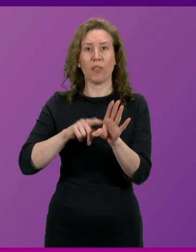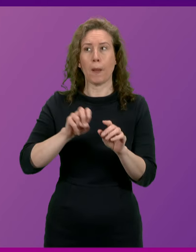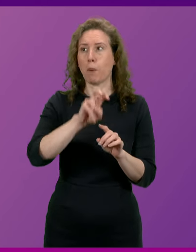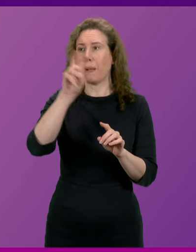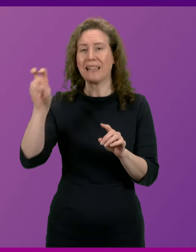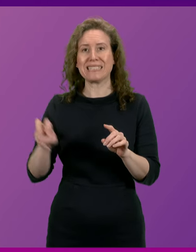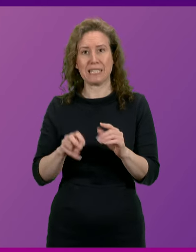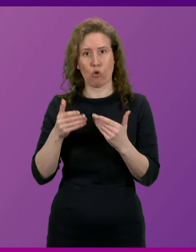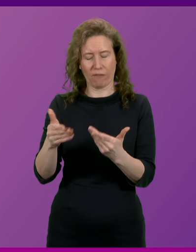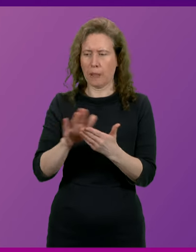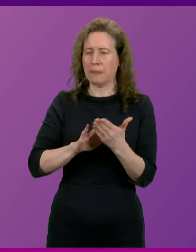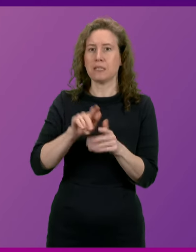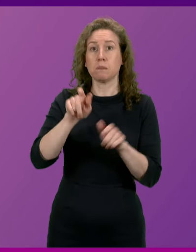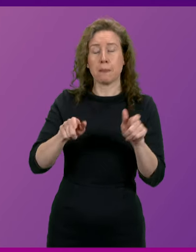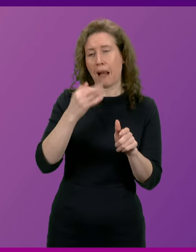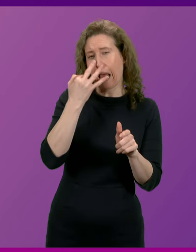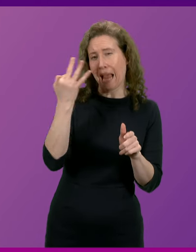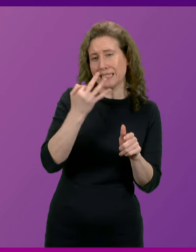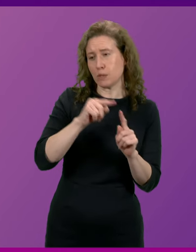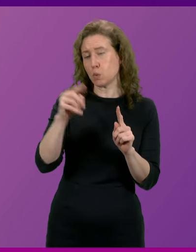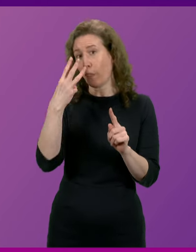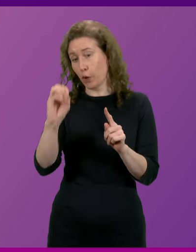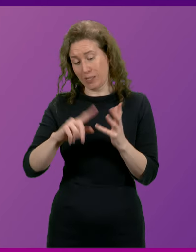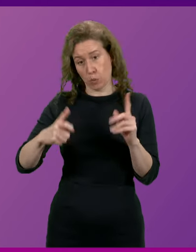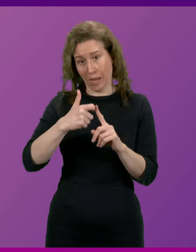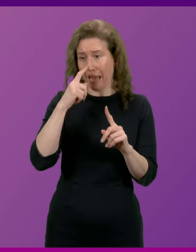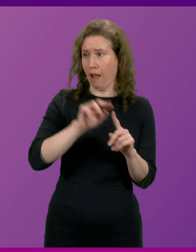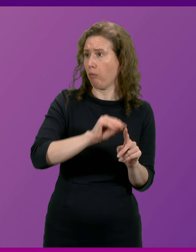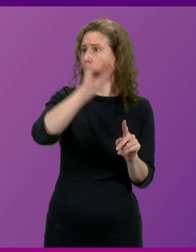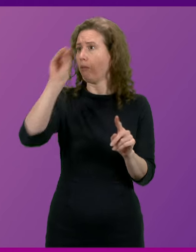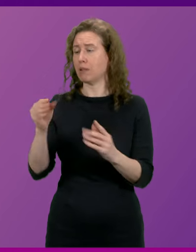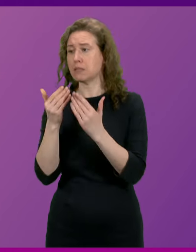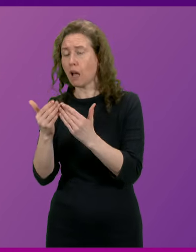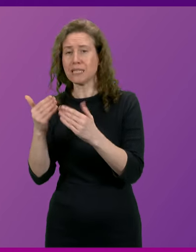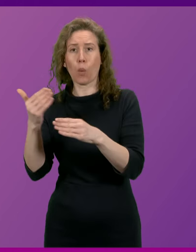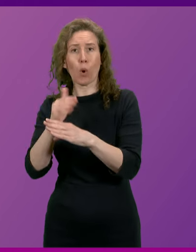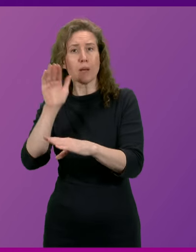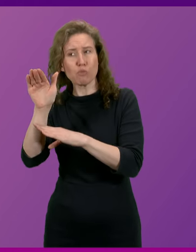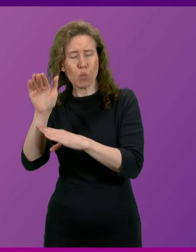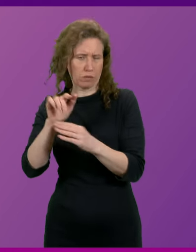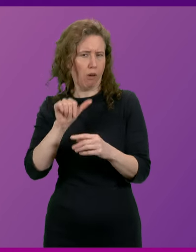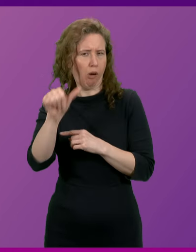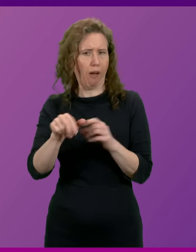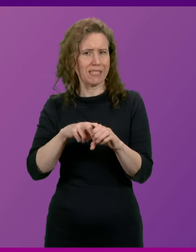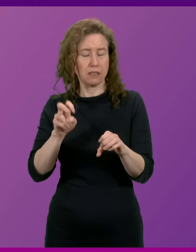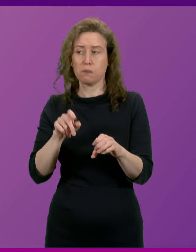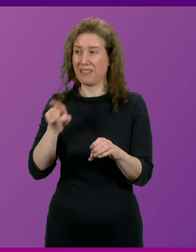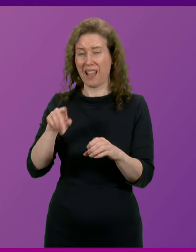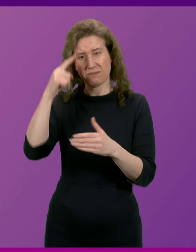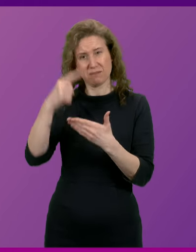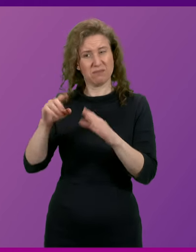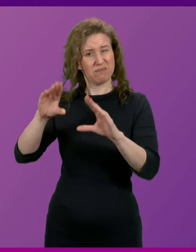to make it easier for people aged between 18 and 30 in the UK to study and work abroad in the wake of Brexit shines a dark light